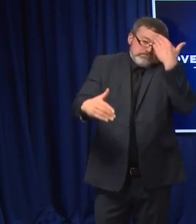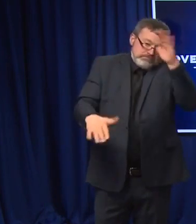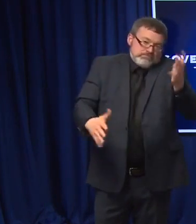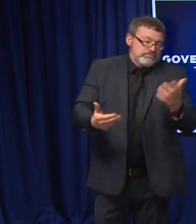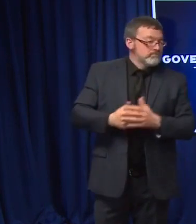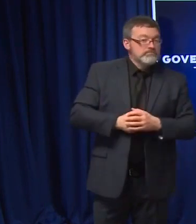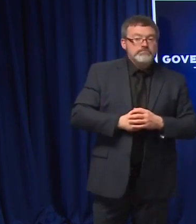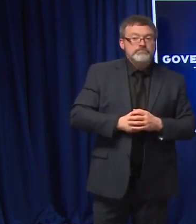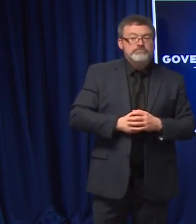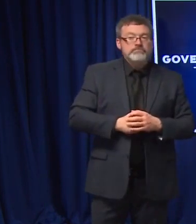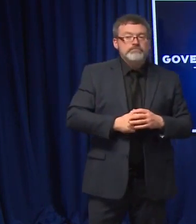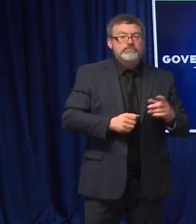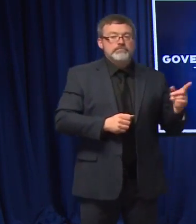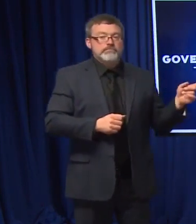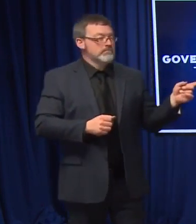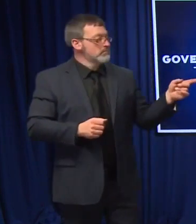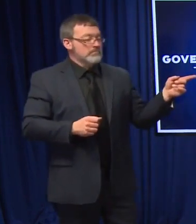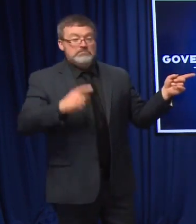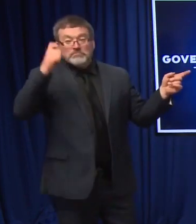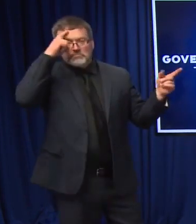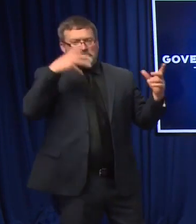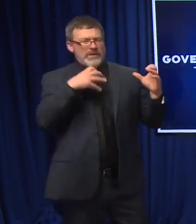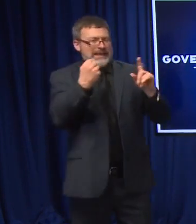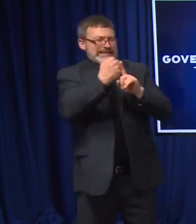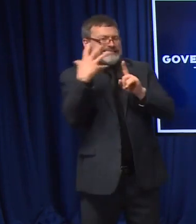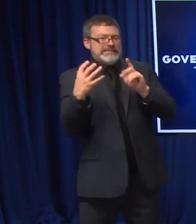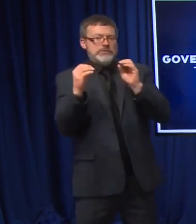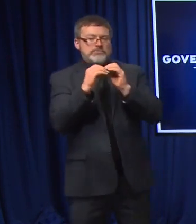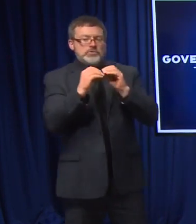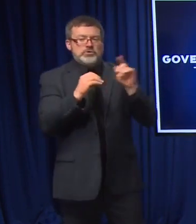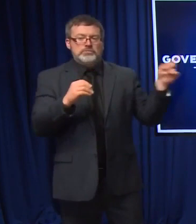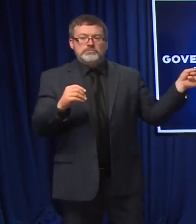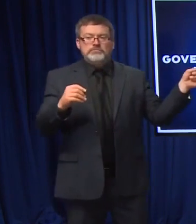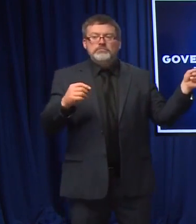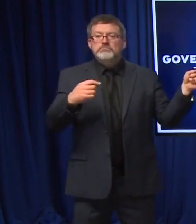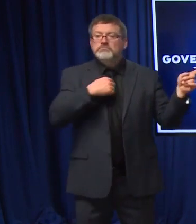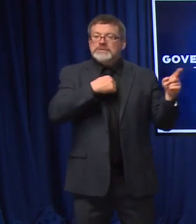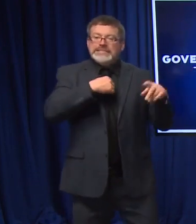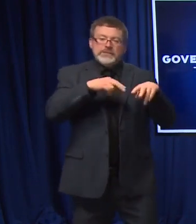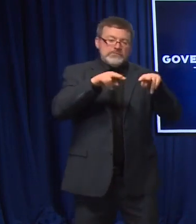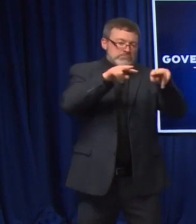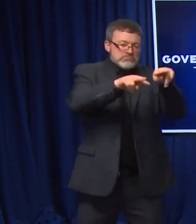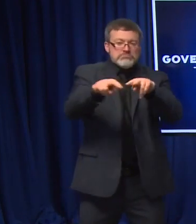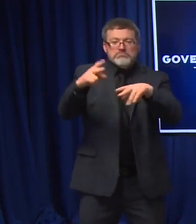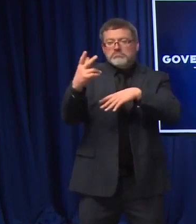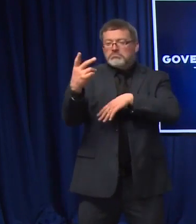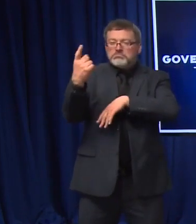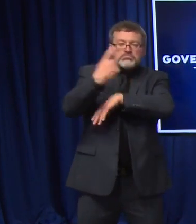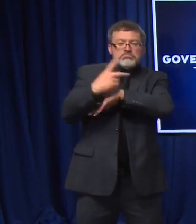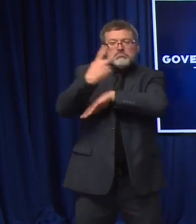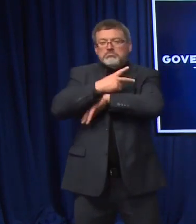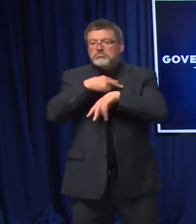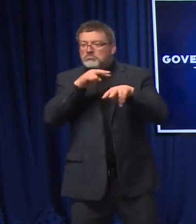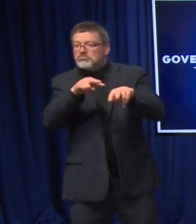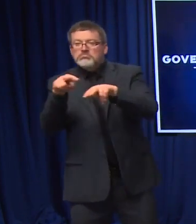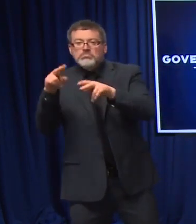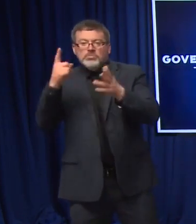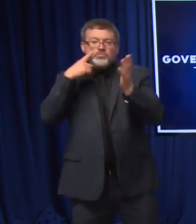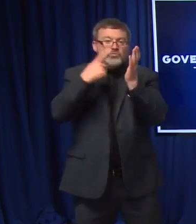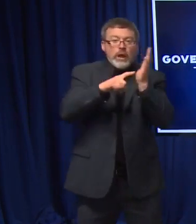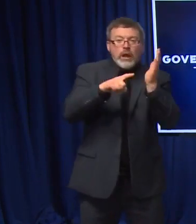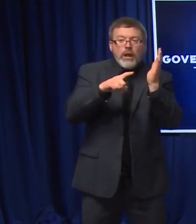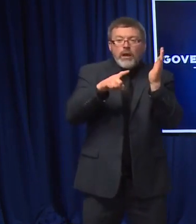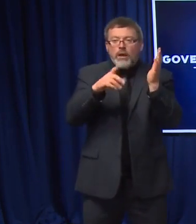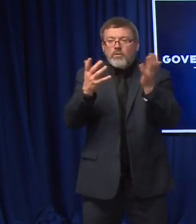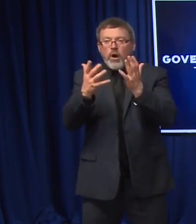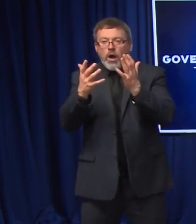that as of two days ago, I go on every couple of days just to try to schedule a vaccine, not to actual schedule, but to see what the